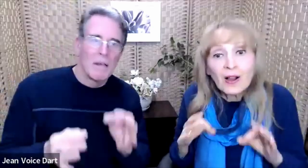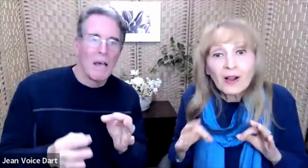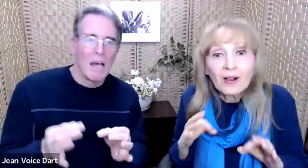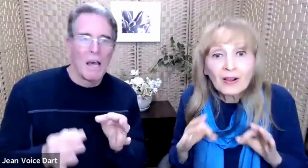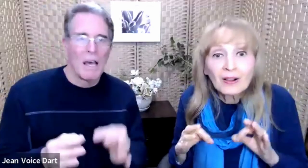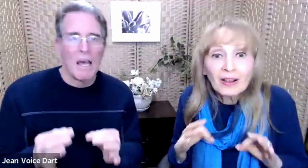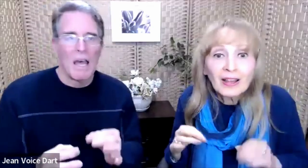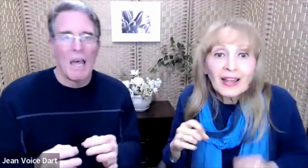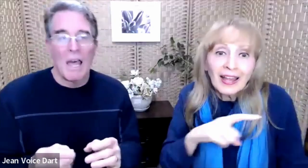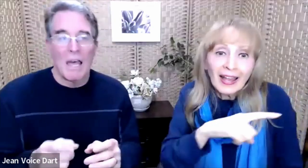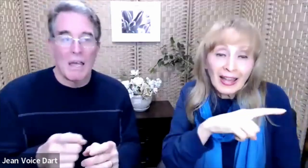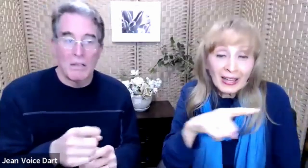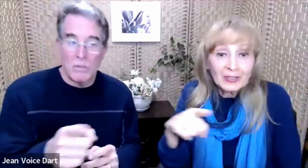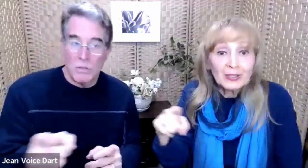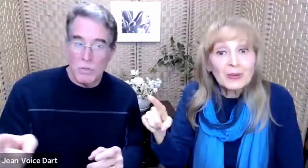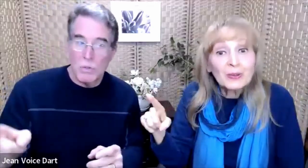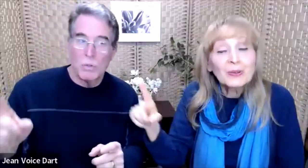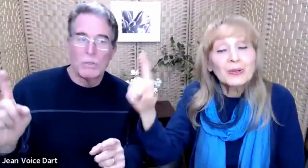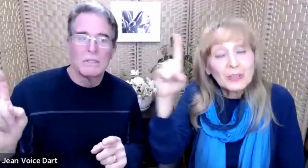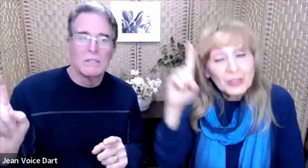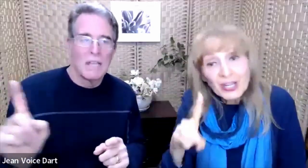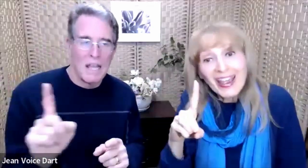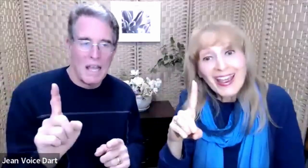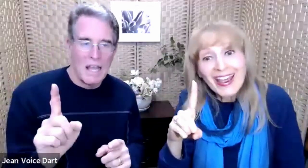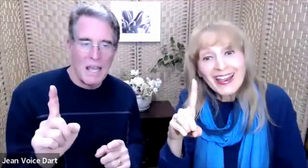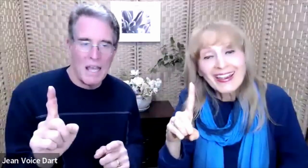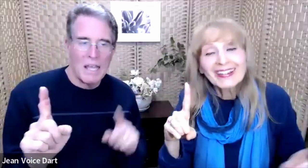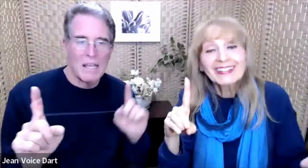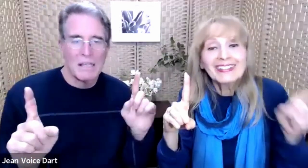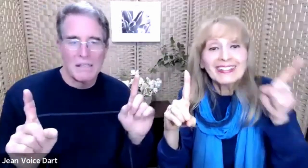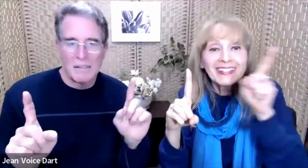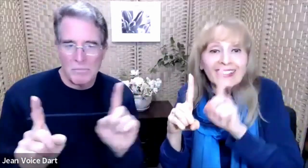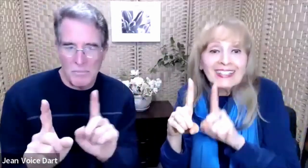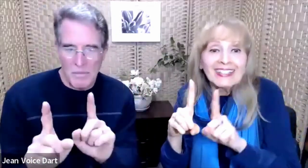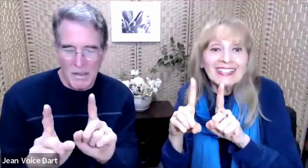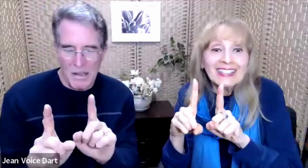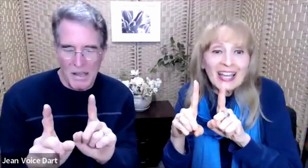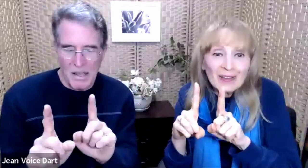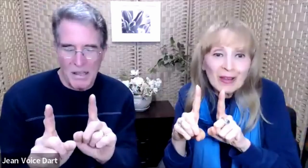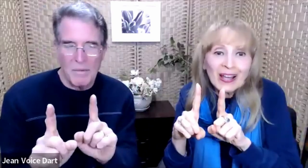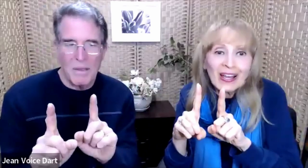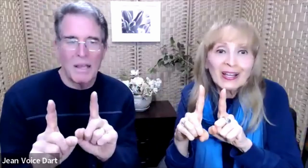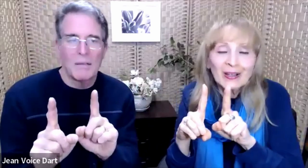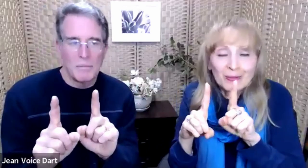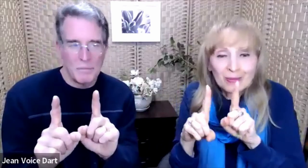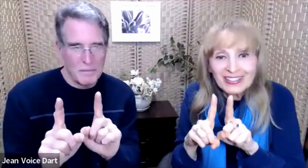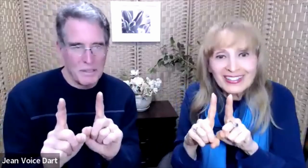as you stand. Stand by me.